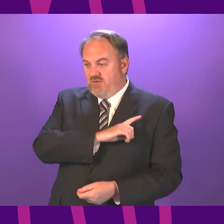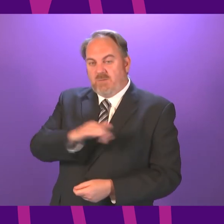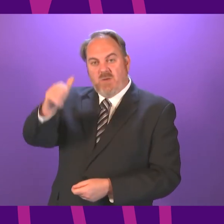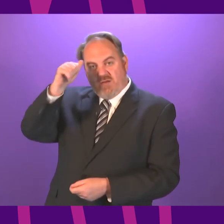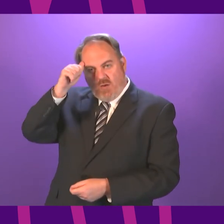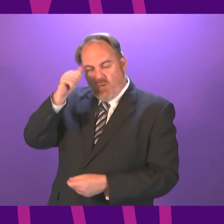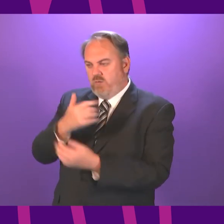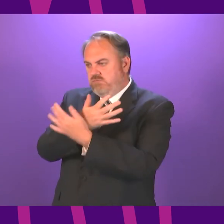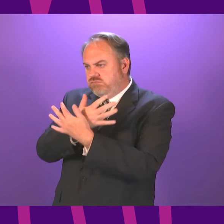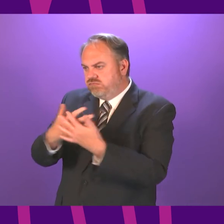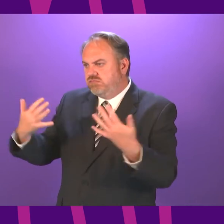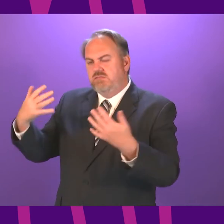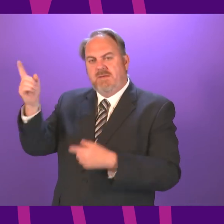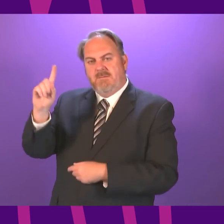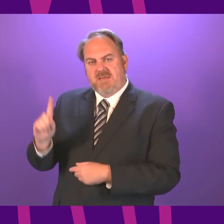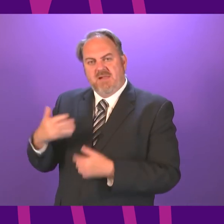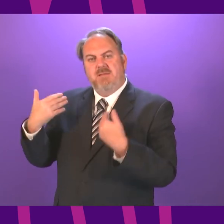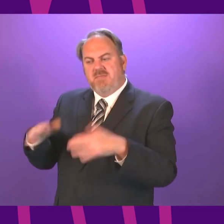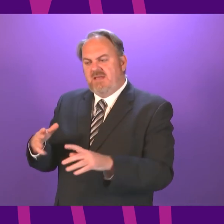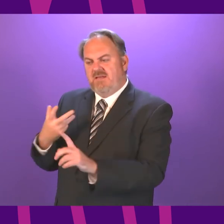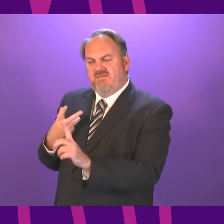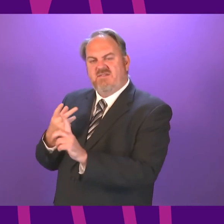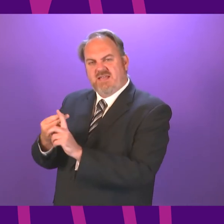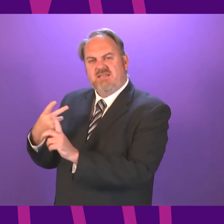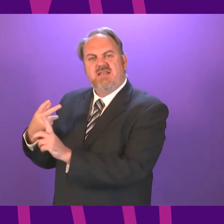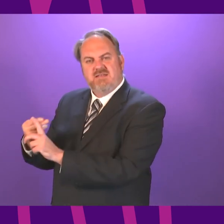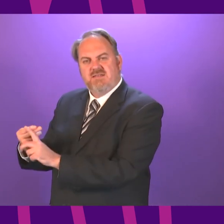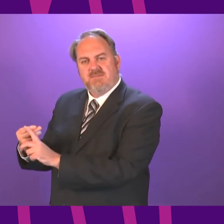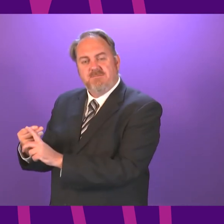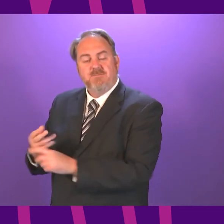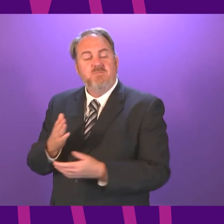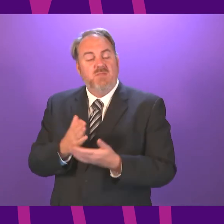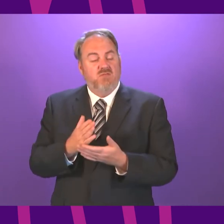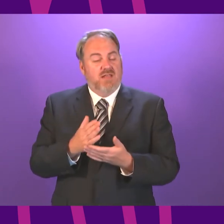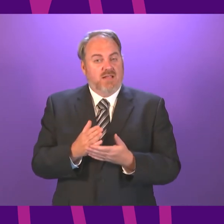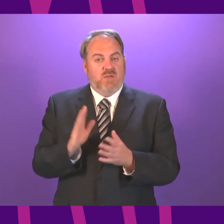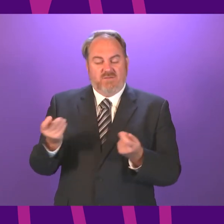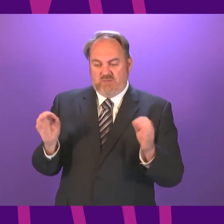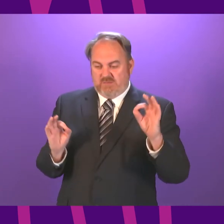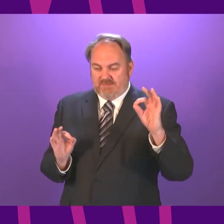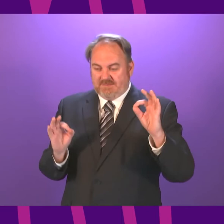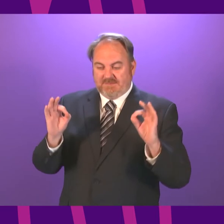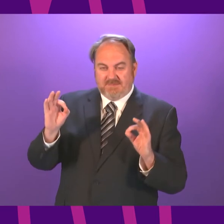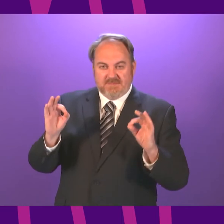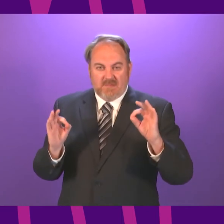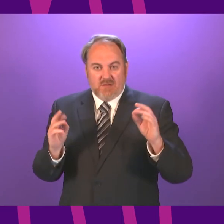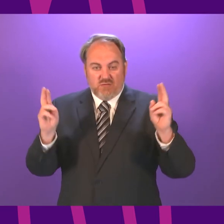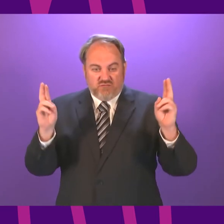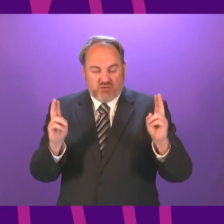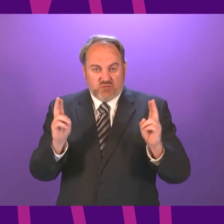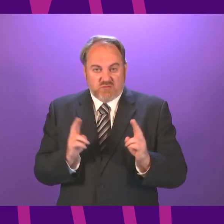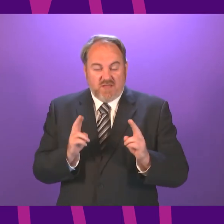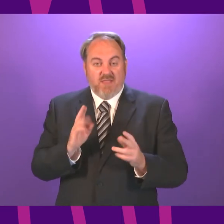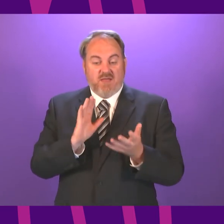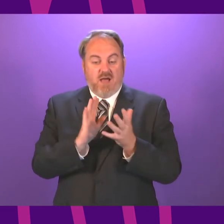that's the reason for the shift in strategic intent. But with both, it is about reducing the harm of the virus. It's just